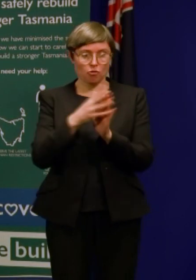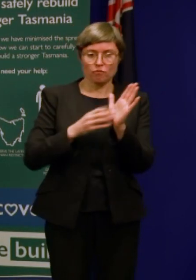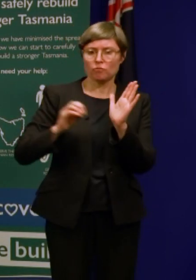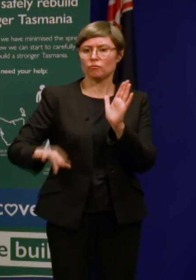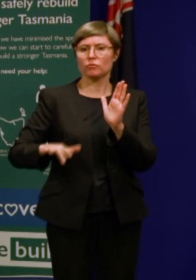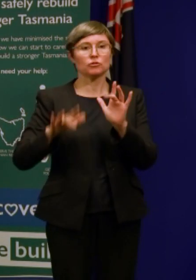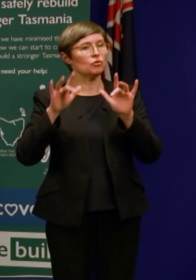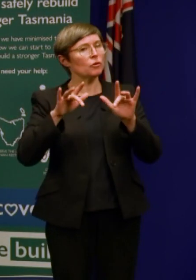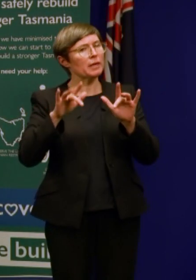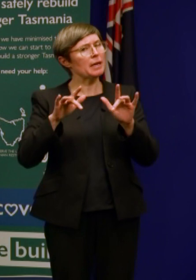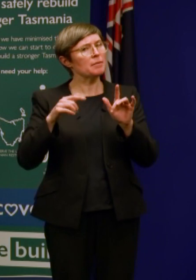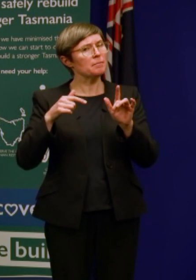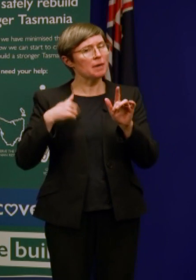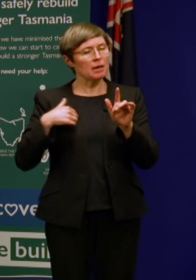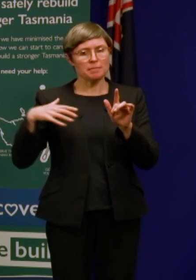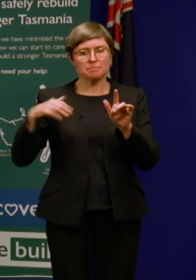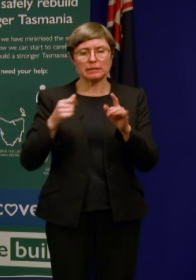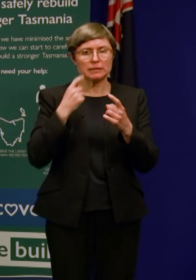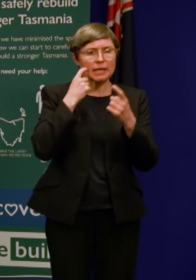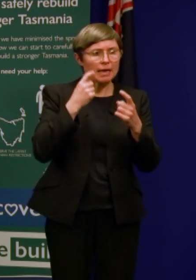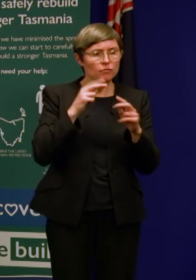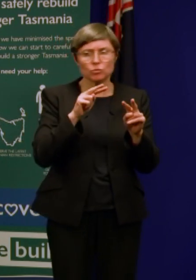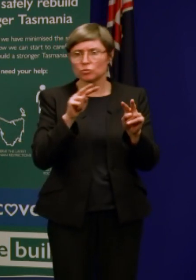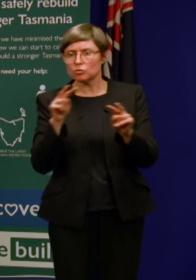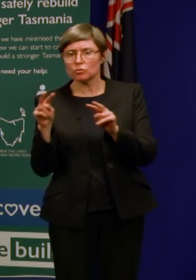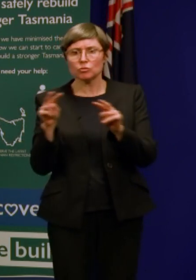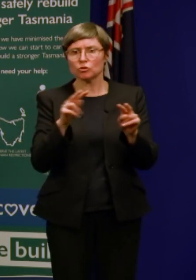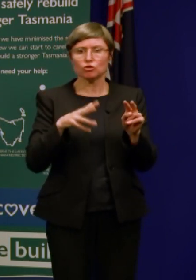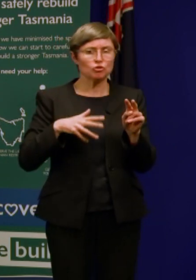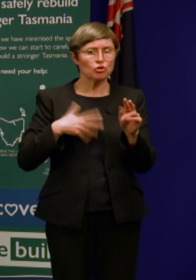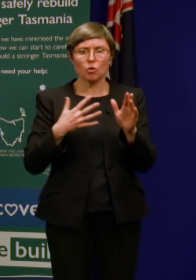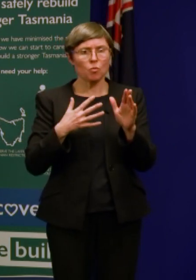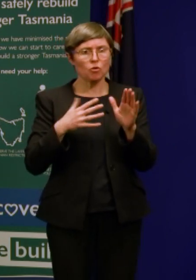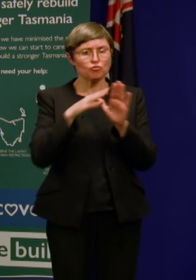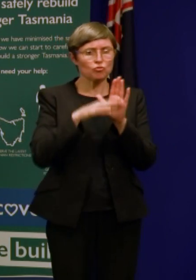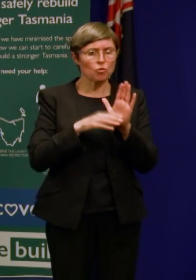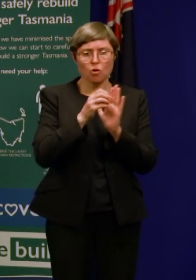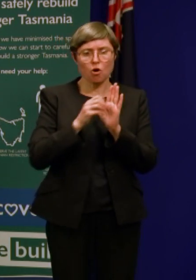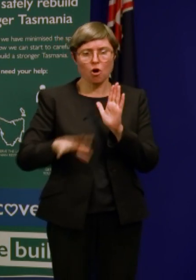but we certainly have to be very careful before we relax measures any further.